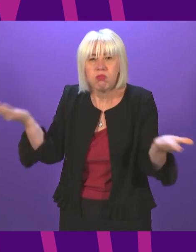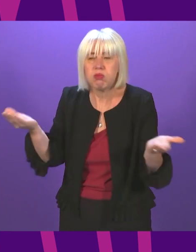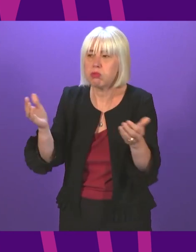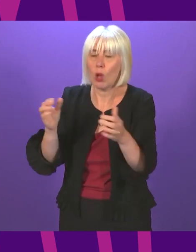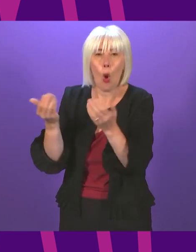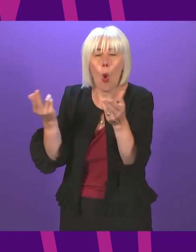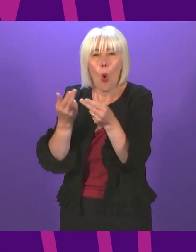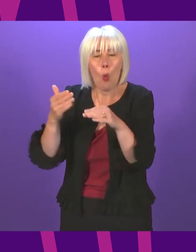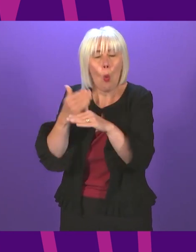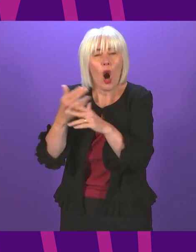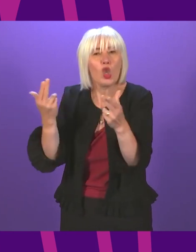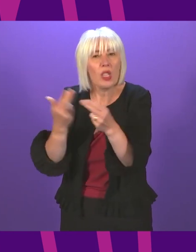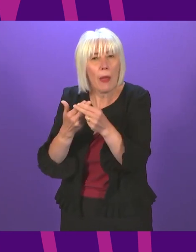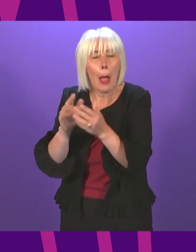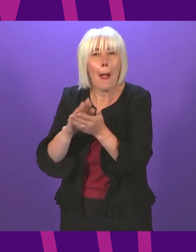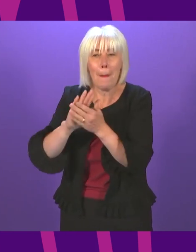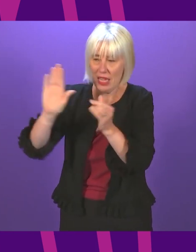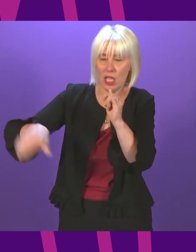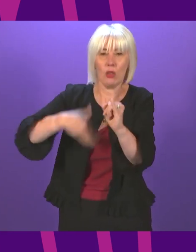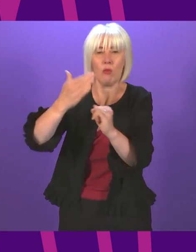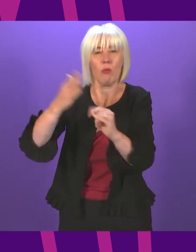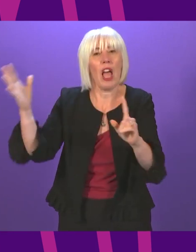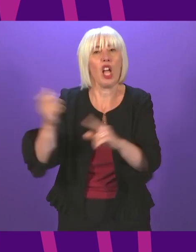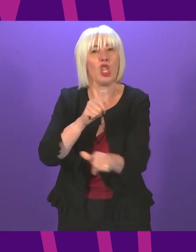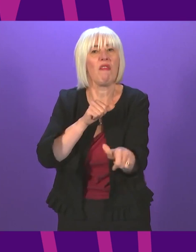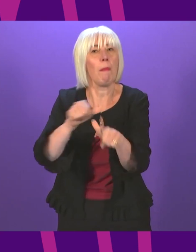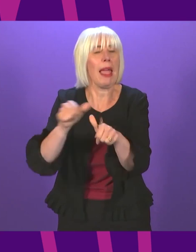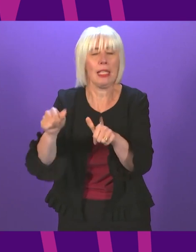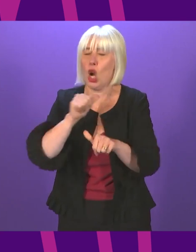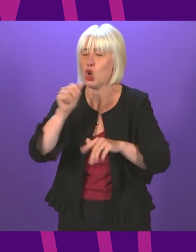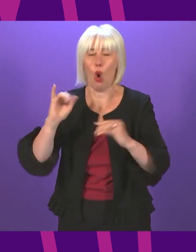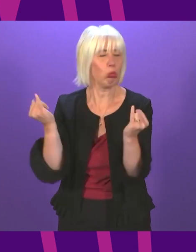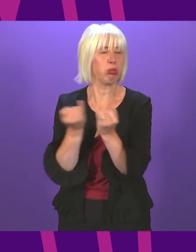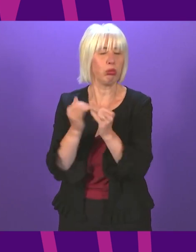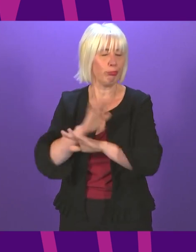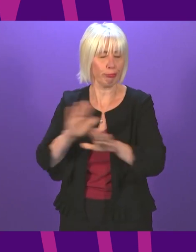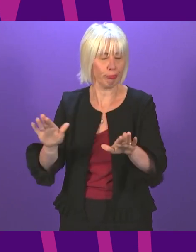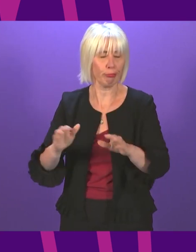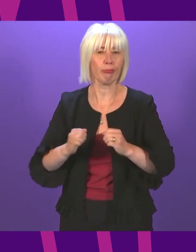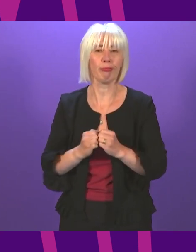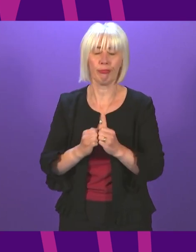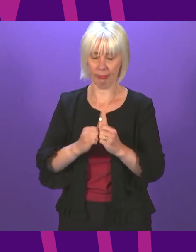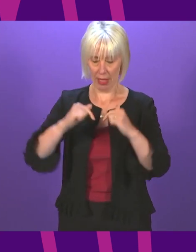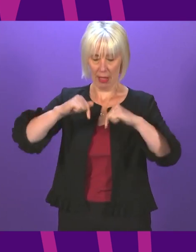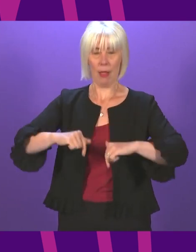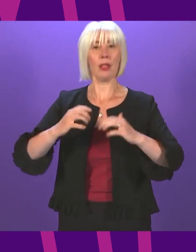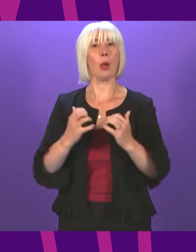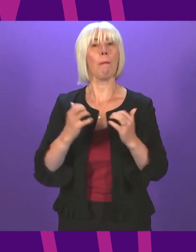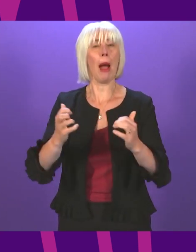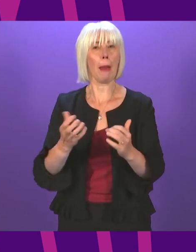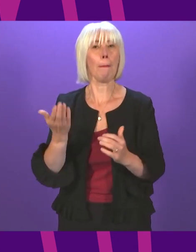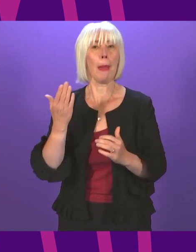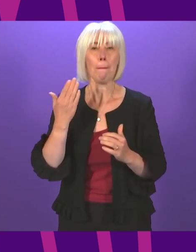lead to better outcomes for the people across our country. This parliament has undoubtedly secured some